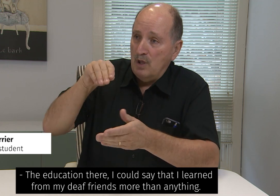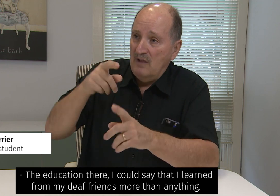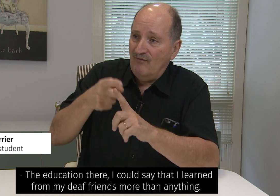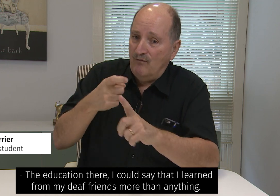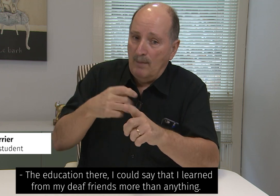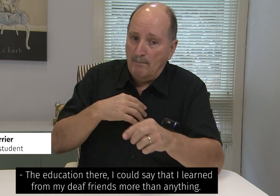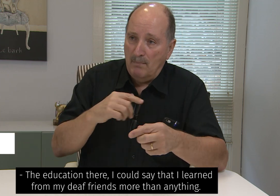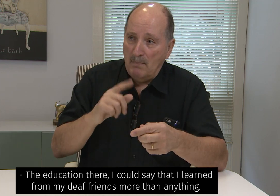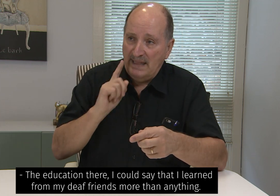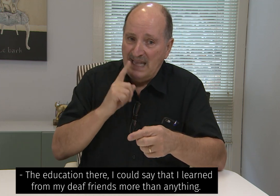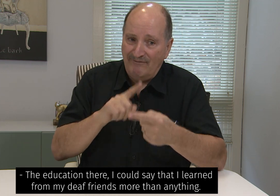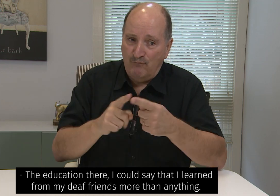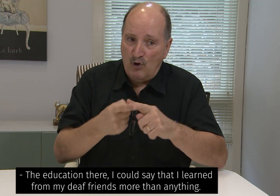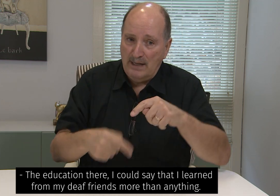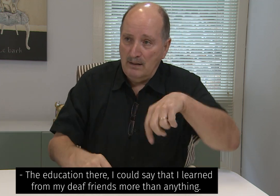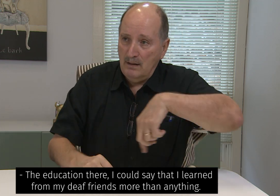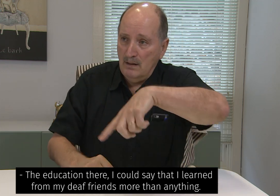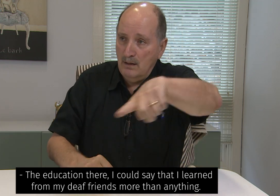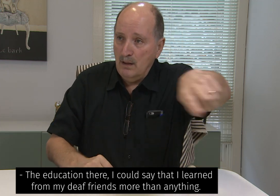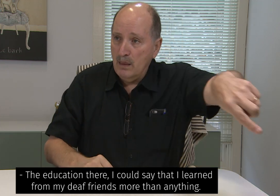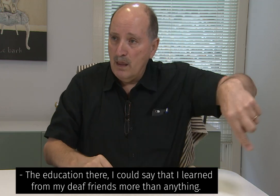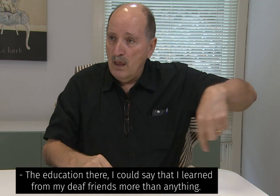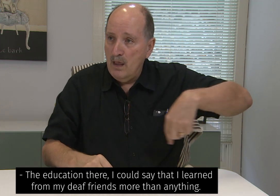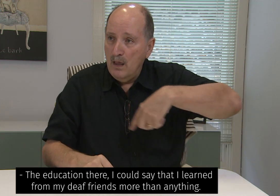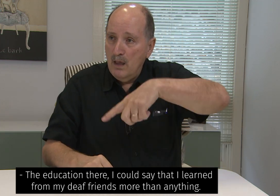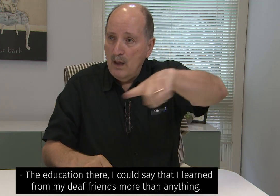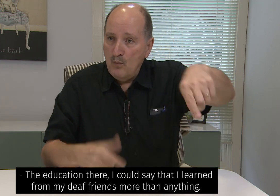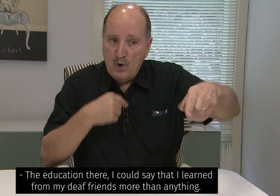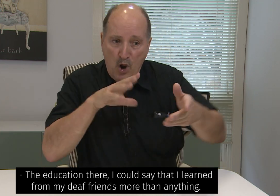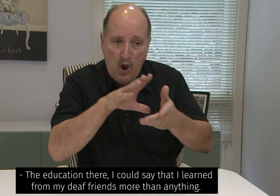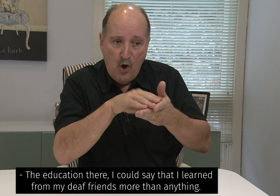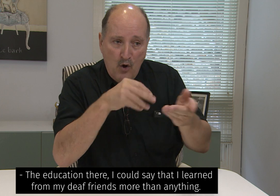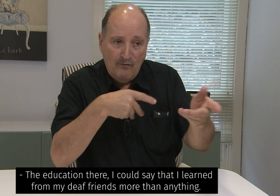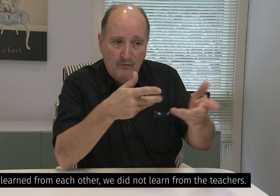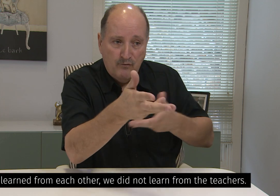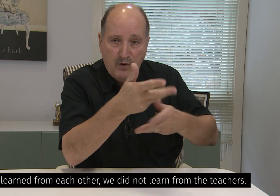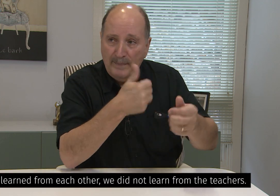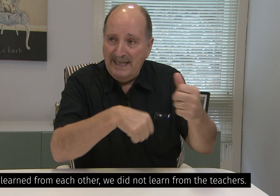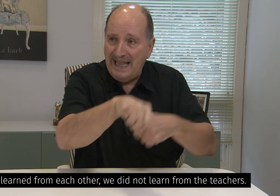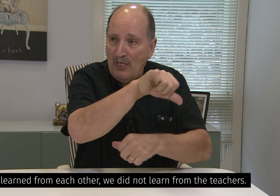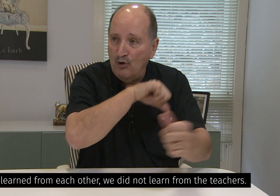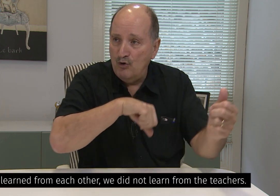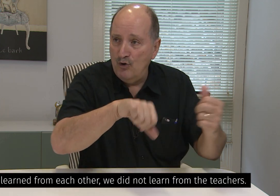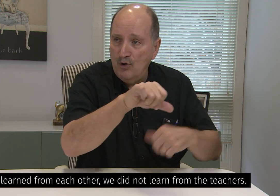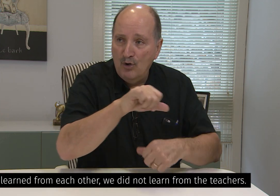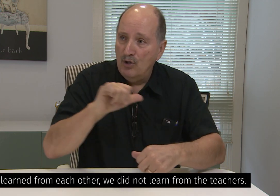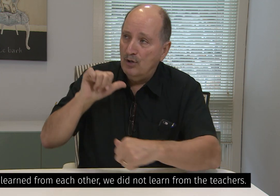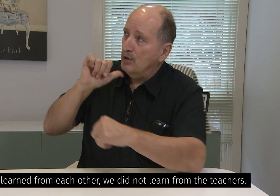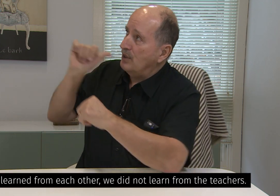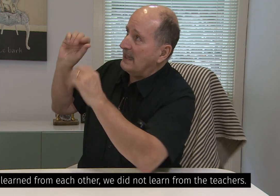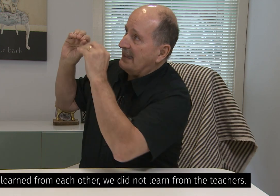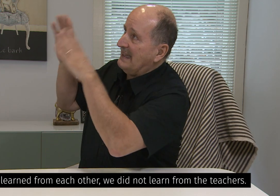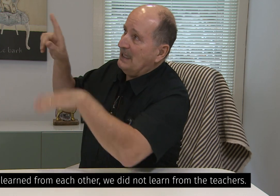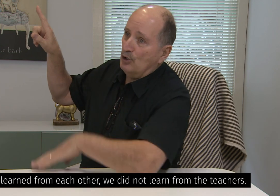maybe from my deaf friends more than anything. We learned from each other. We did not learn from the